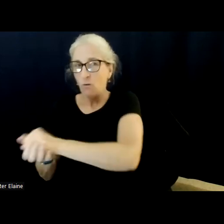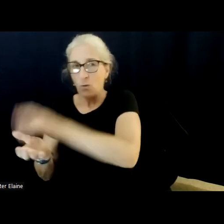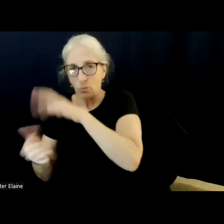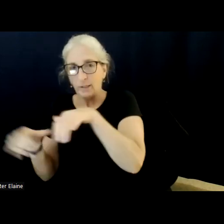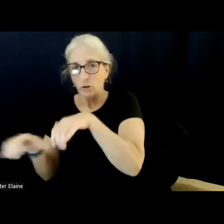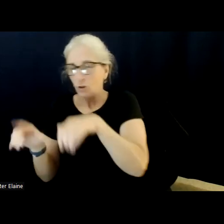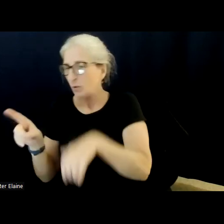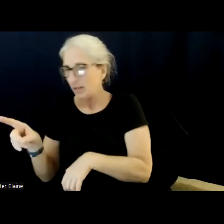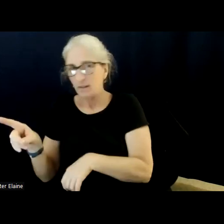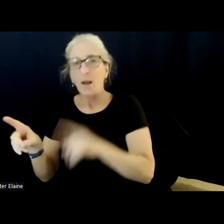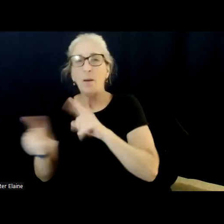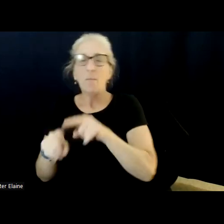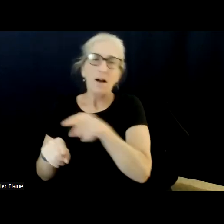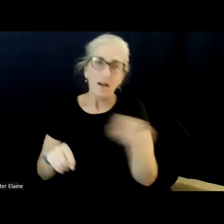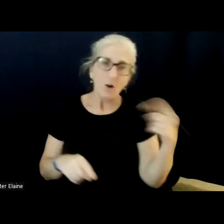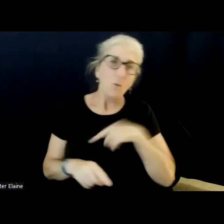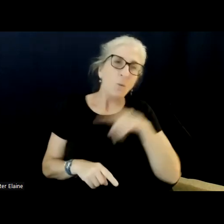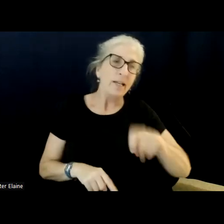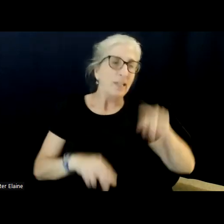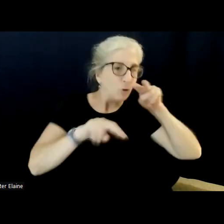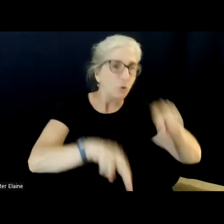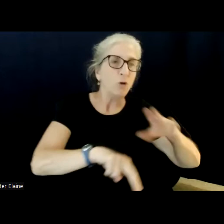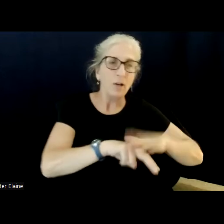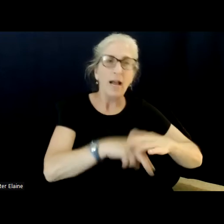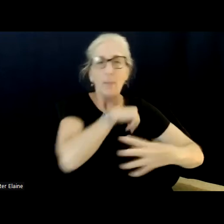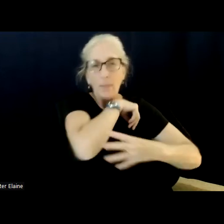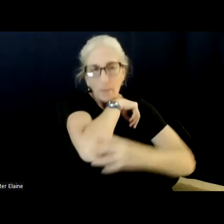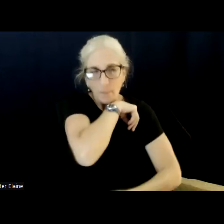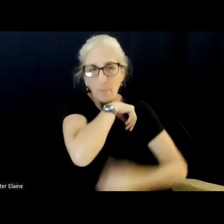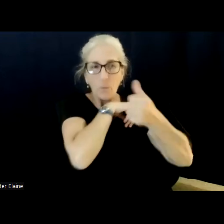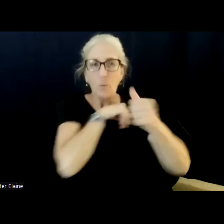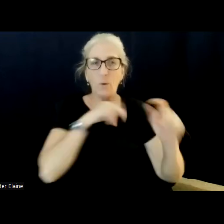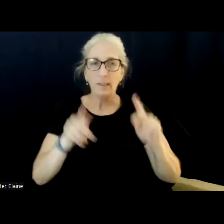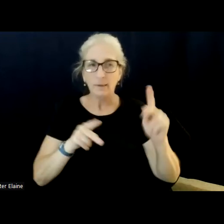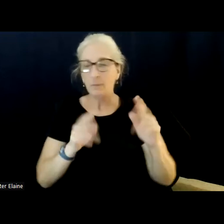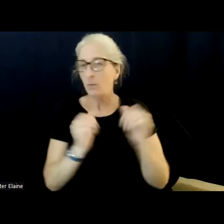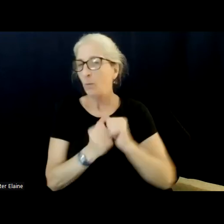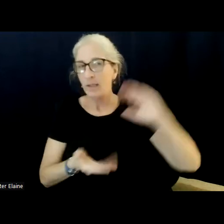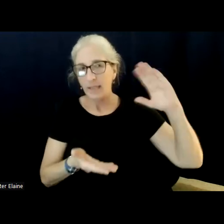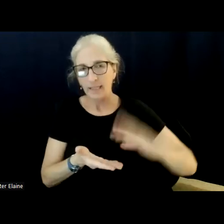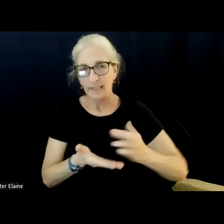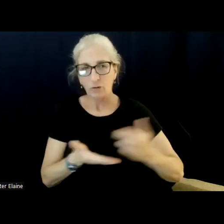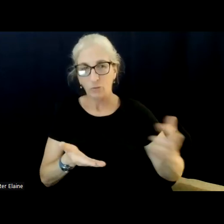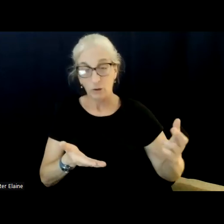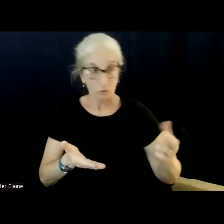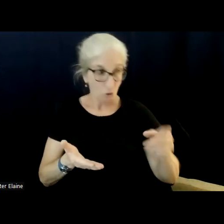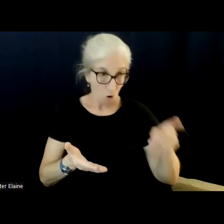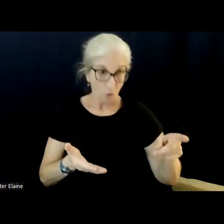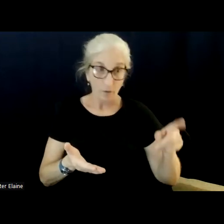of the people that have the least resources are being met. So to that end, we have to